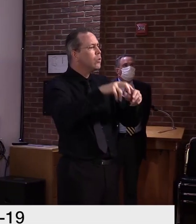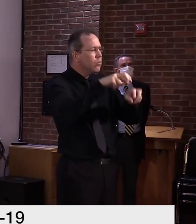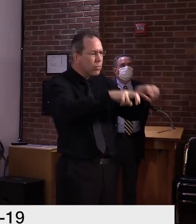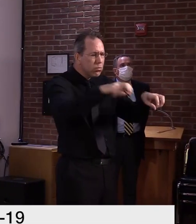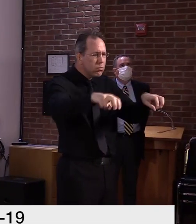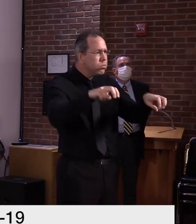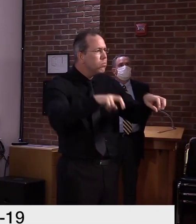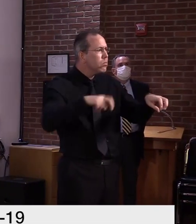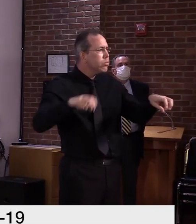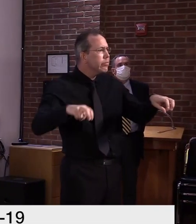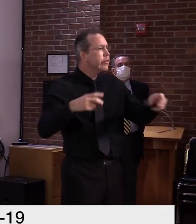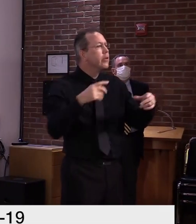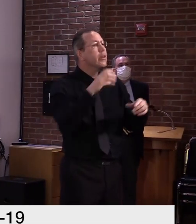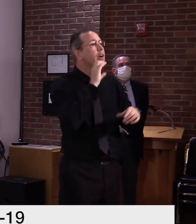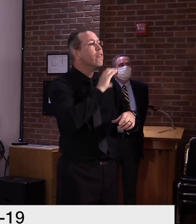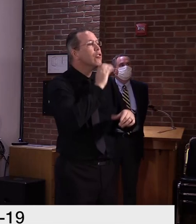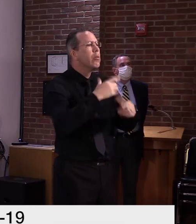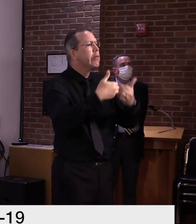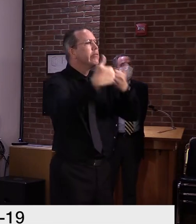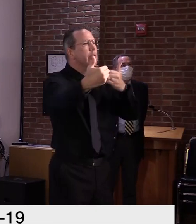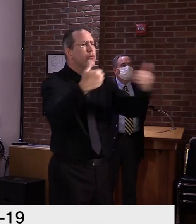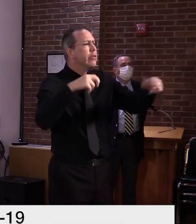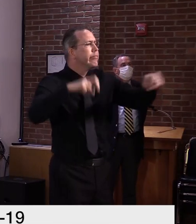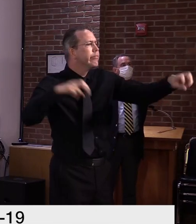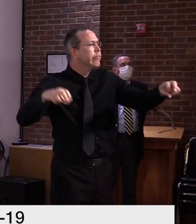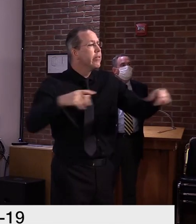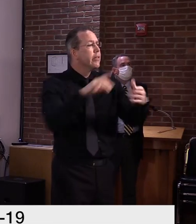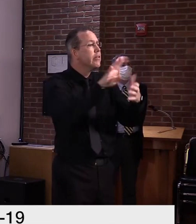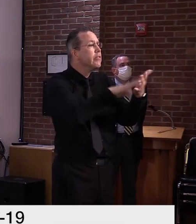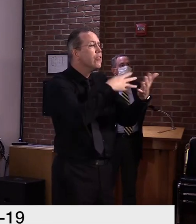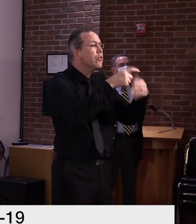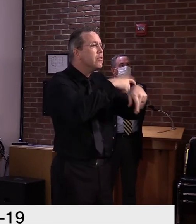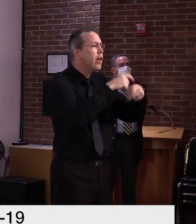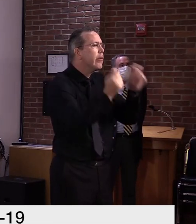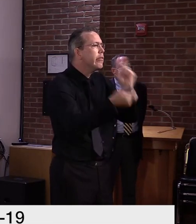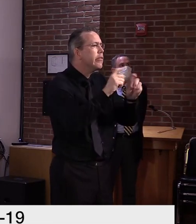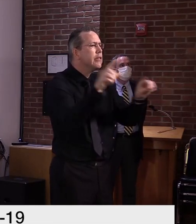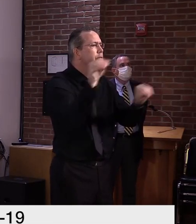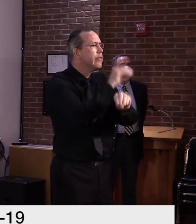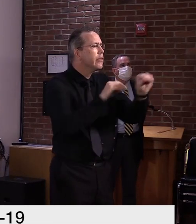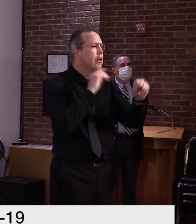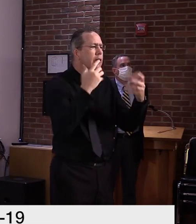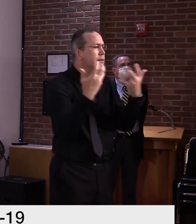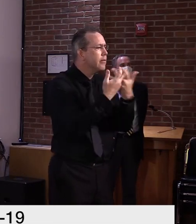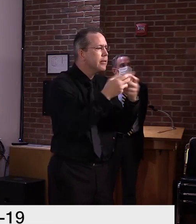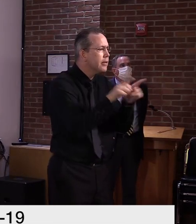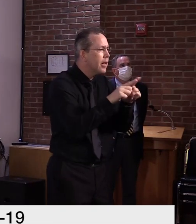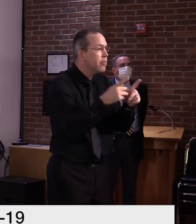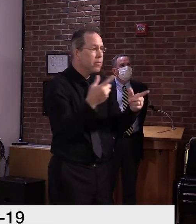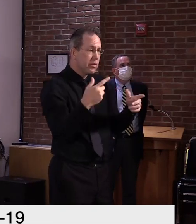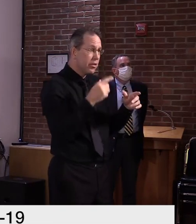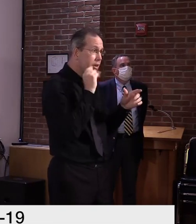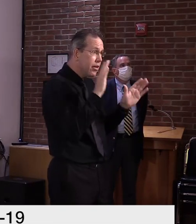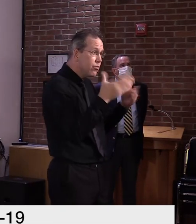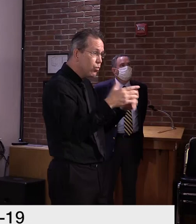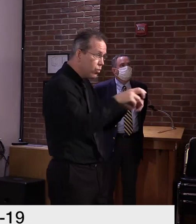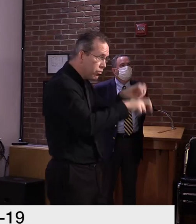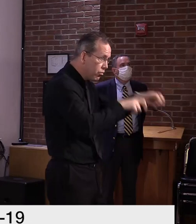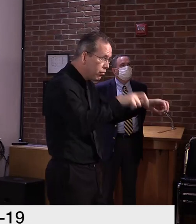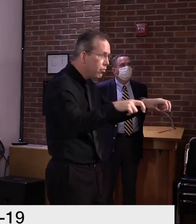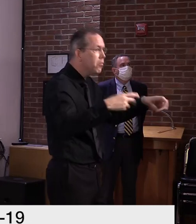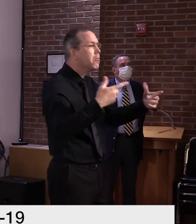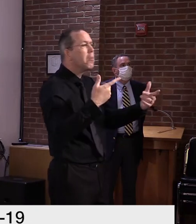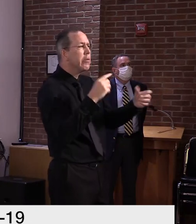And we expect to use a hybrid model in which remote learning and remote curriculums will be a major factor.